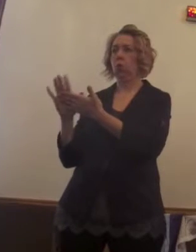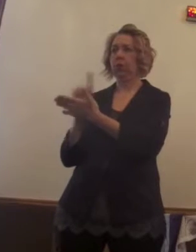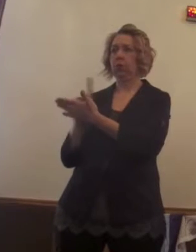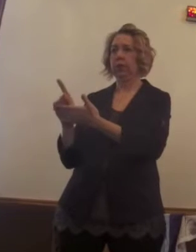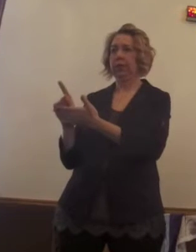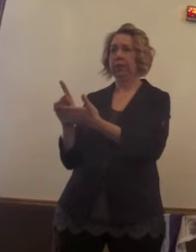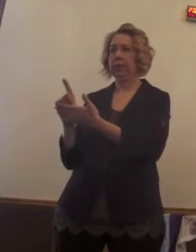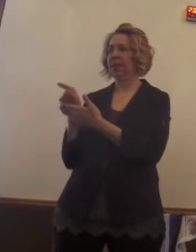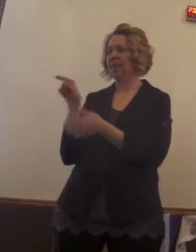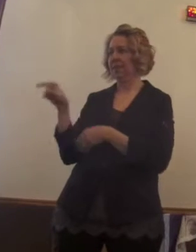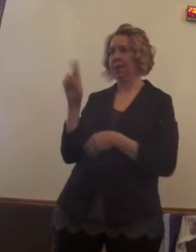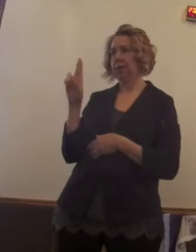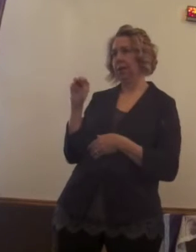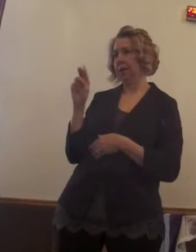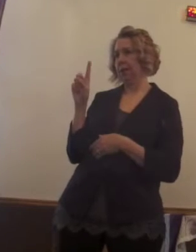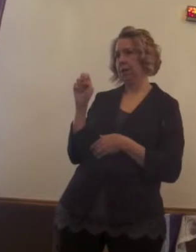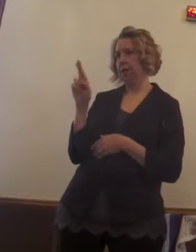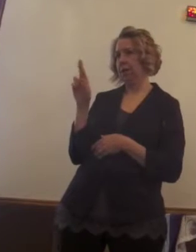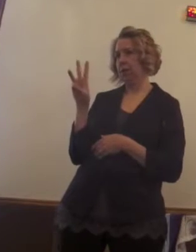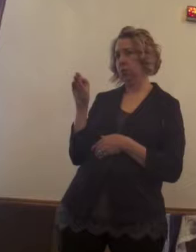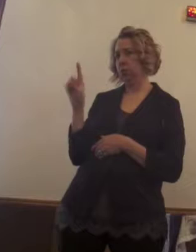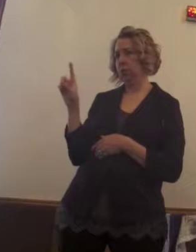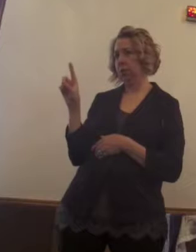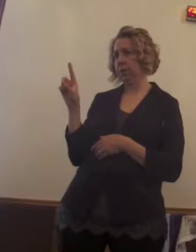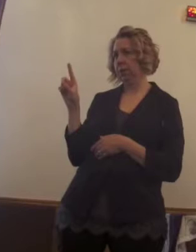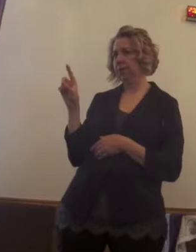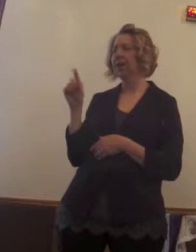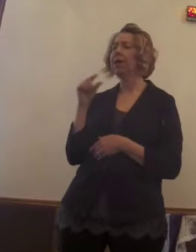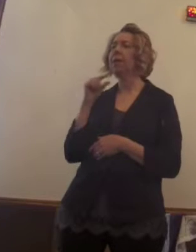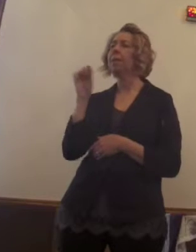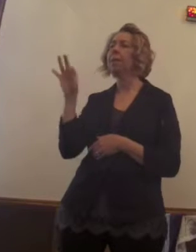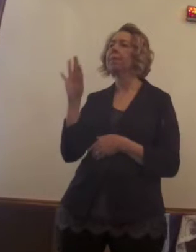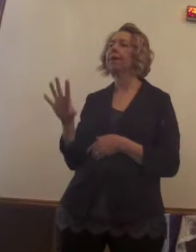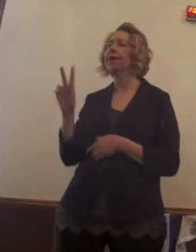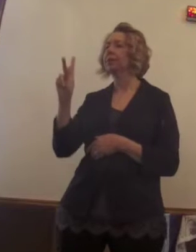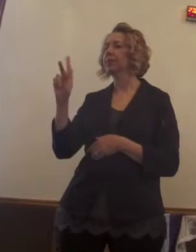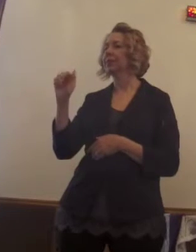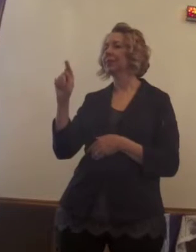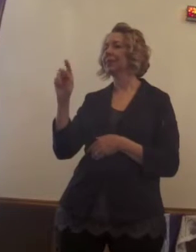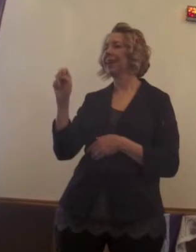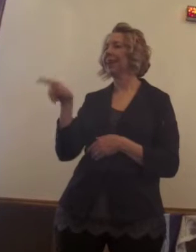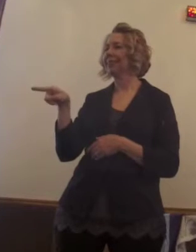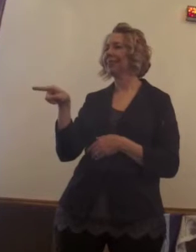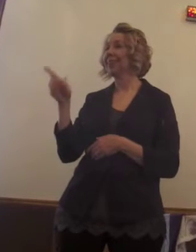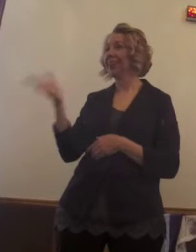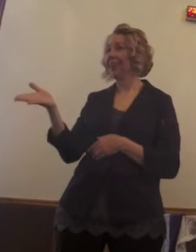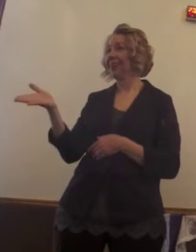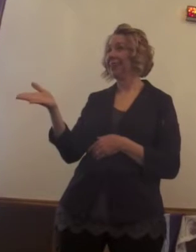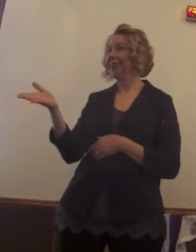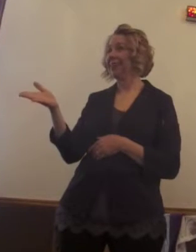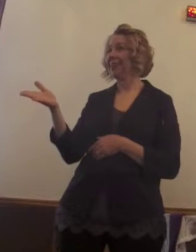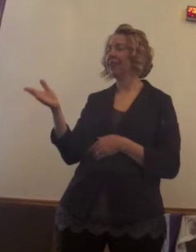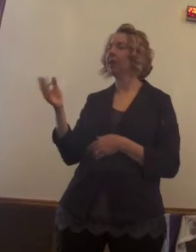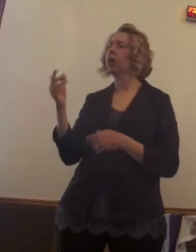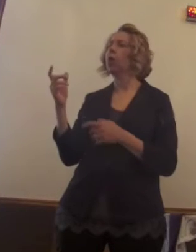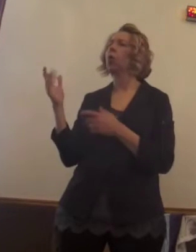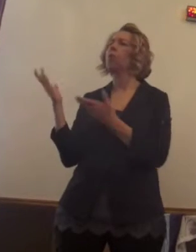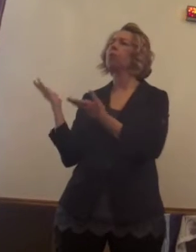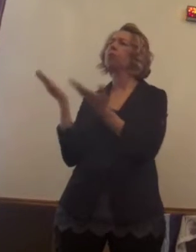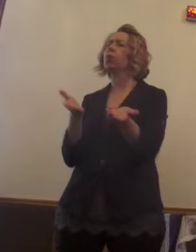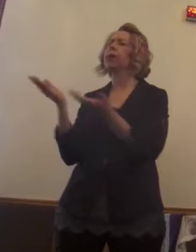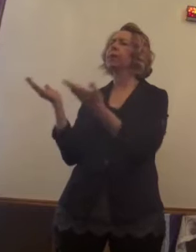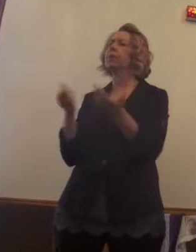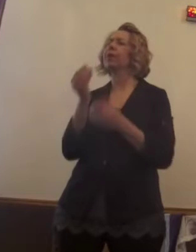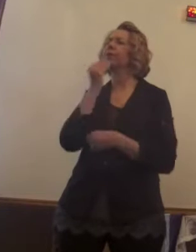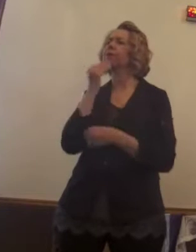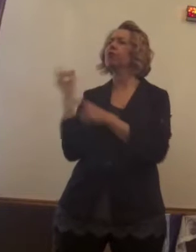And I said, so what did Reverend Kate do? How did she describe what we were doing for the potluck? Because we had this lengthy discussion, I think I was telling you all last week,